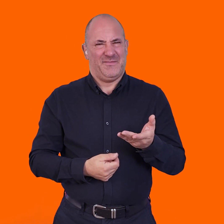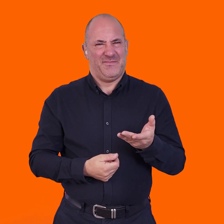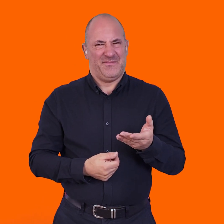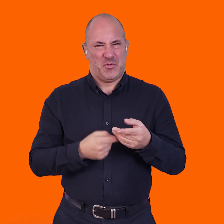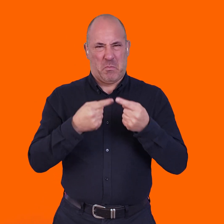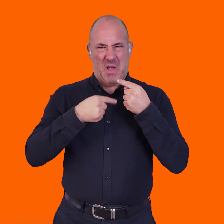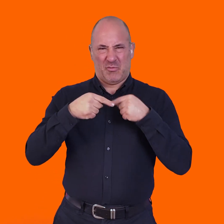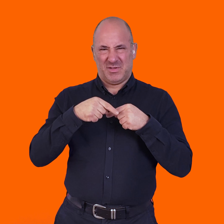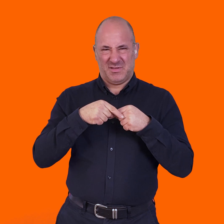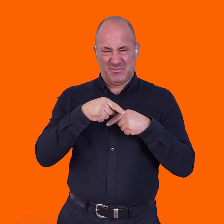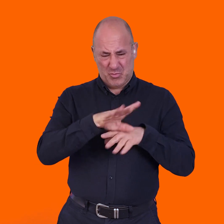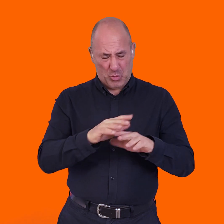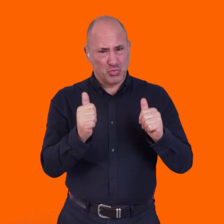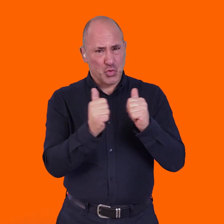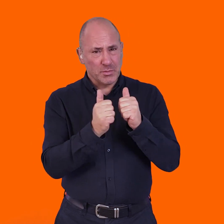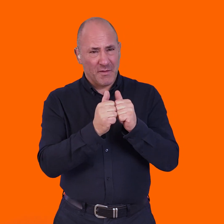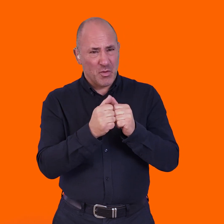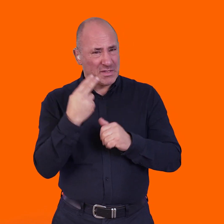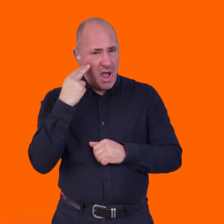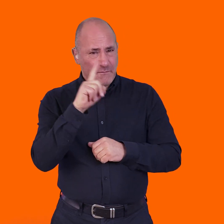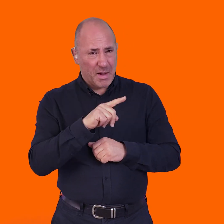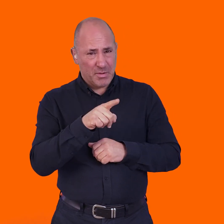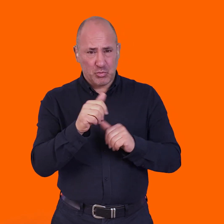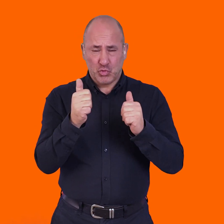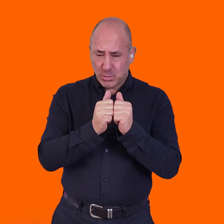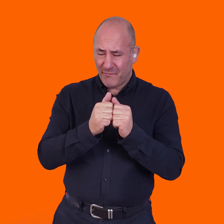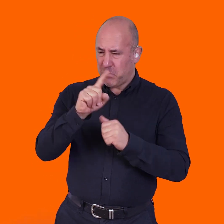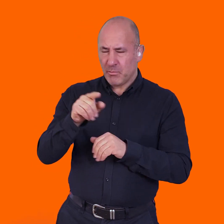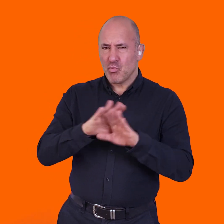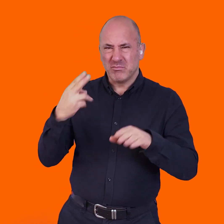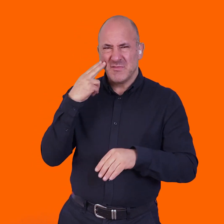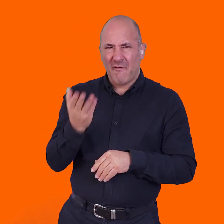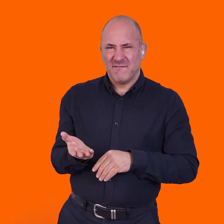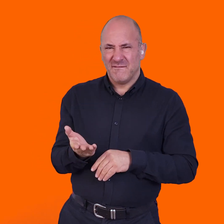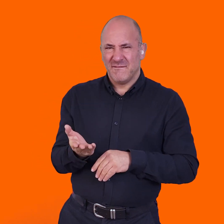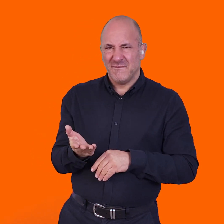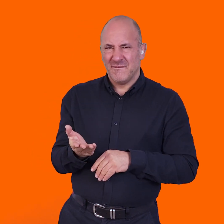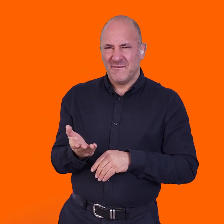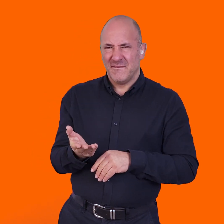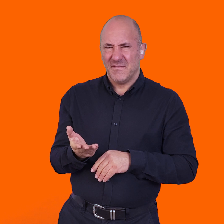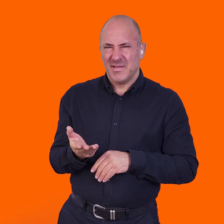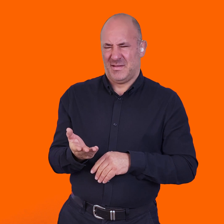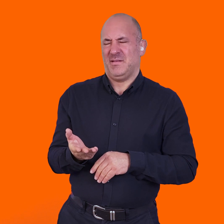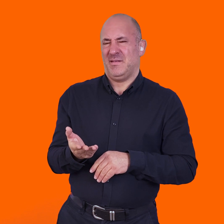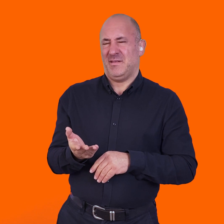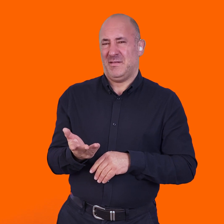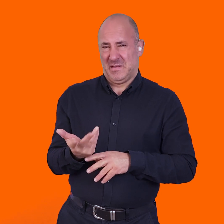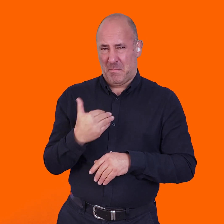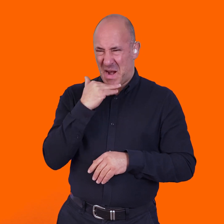it. It's like, it's just so backwards. It's not for the deaf people. It's for people who aren't deaf. And it's like, there's